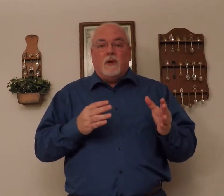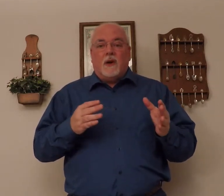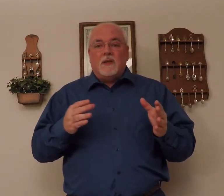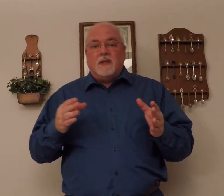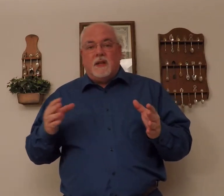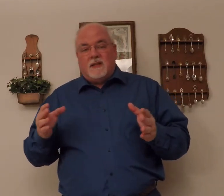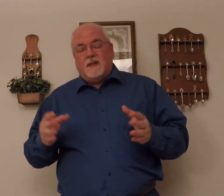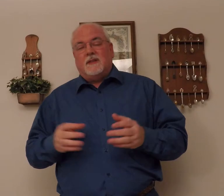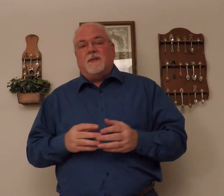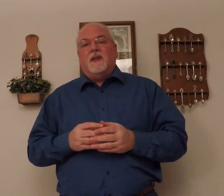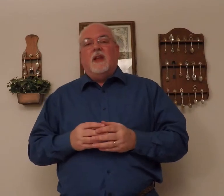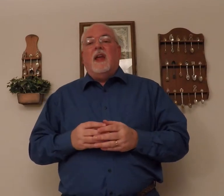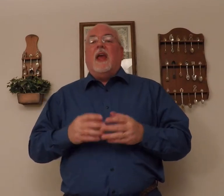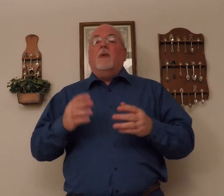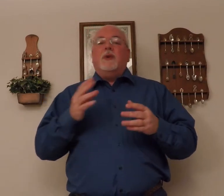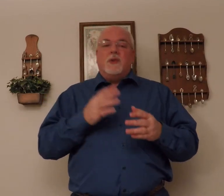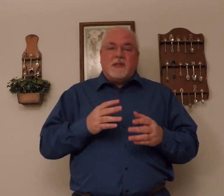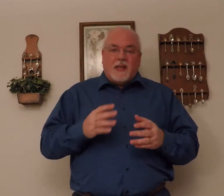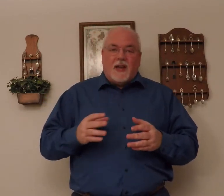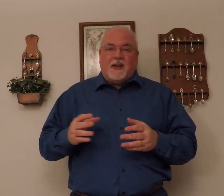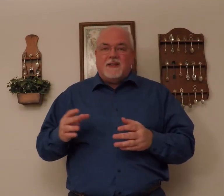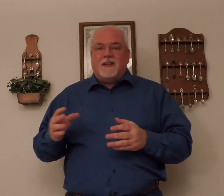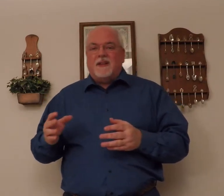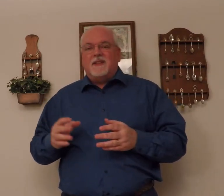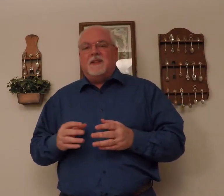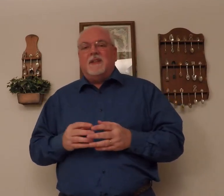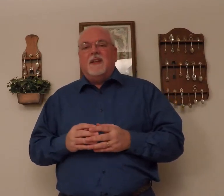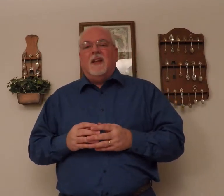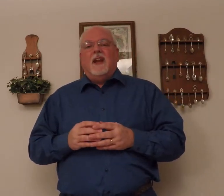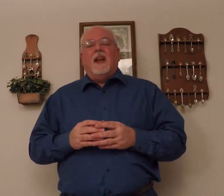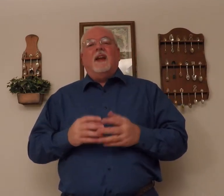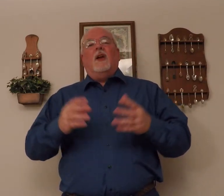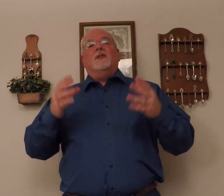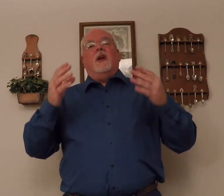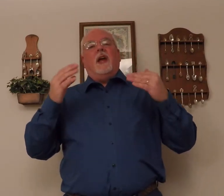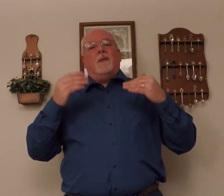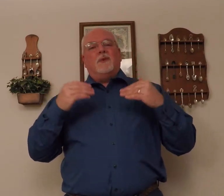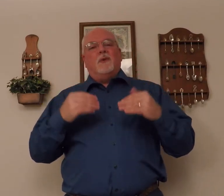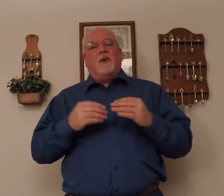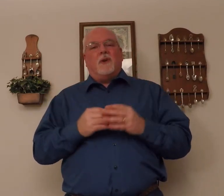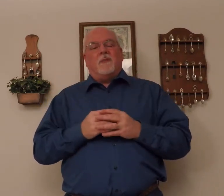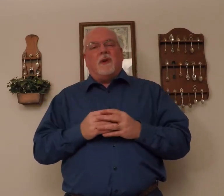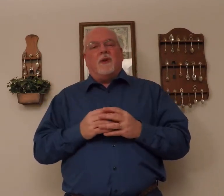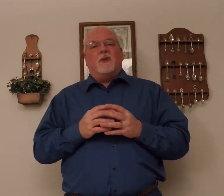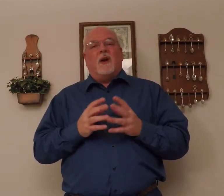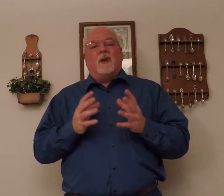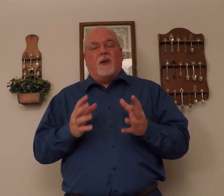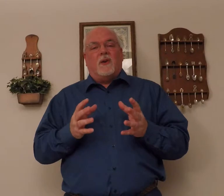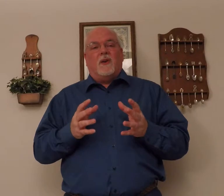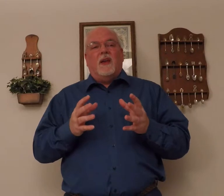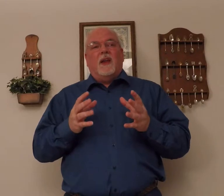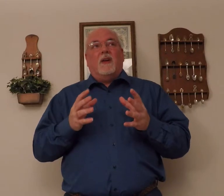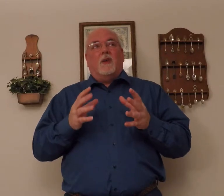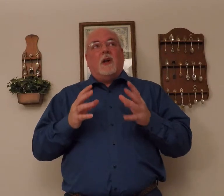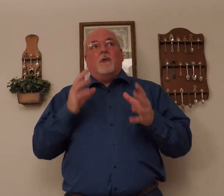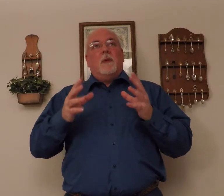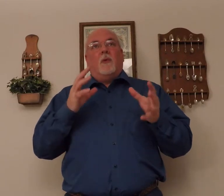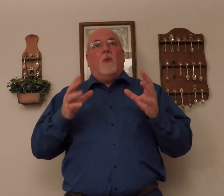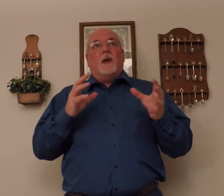talk in sentences. And we should sign in sentences. And it also helps you when you're up there and you're trying to learn or trying to remember what